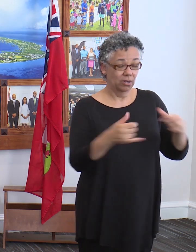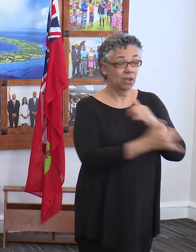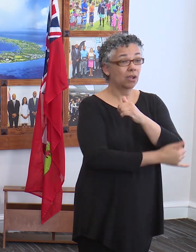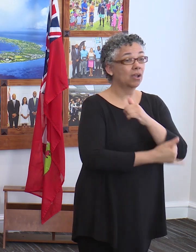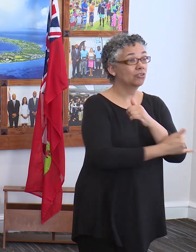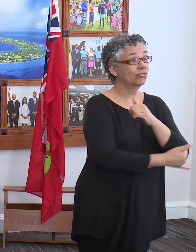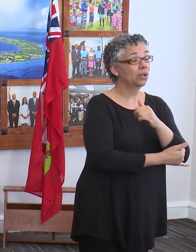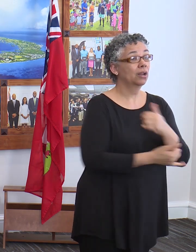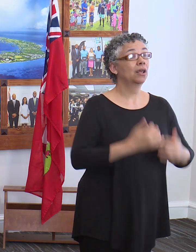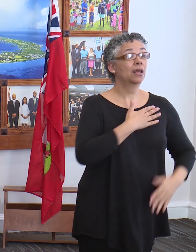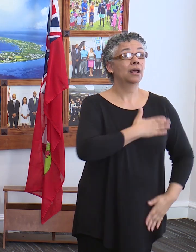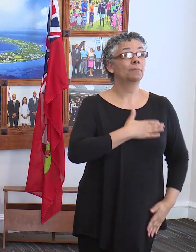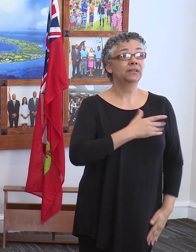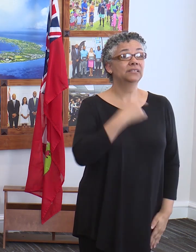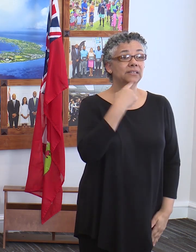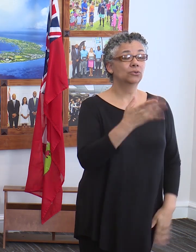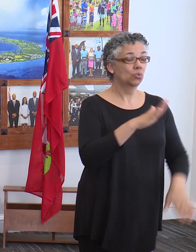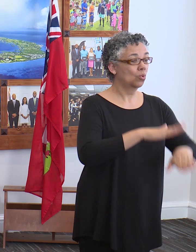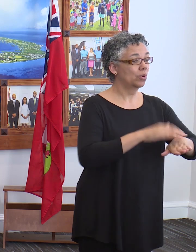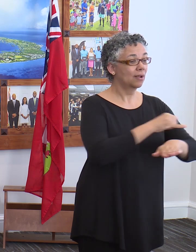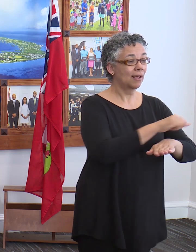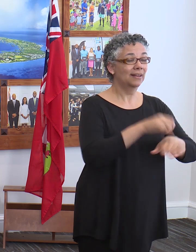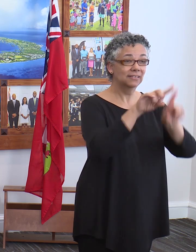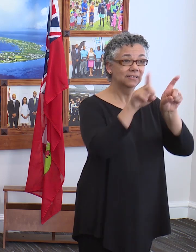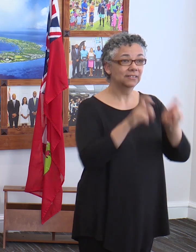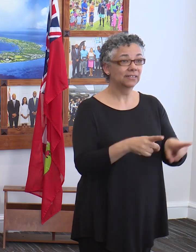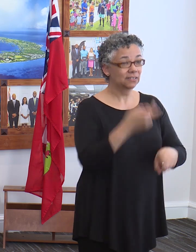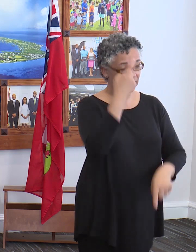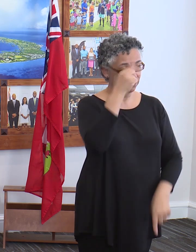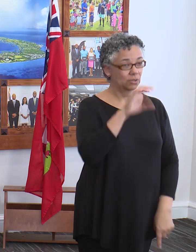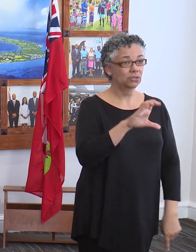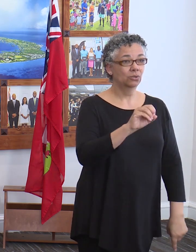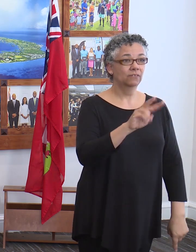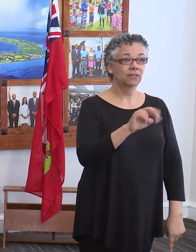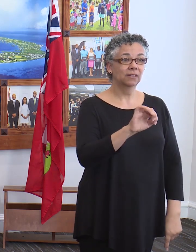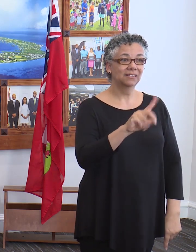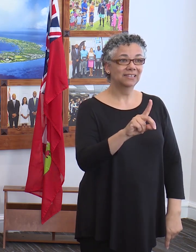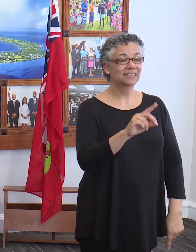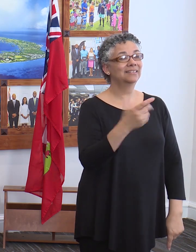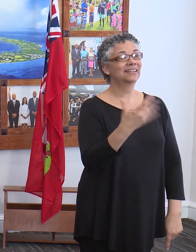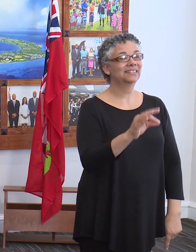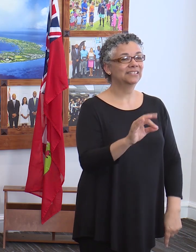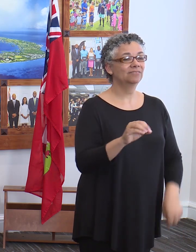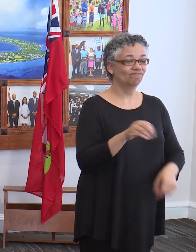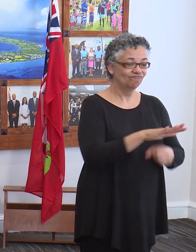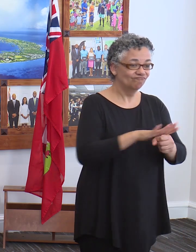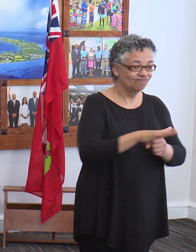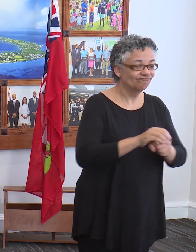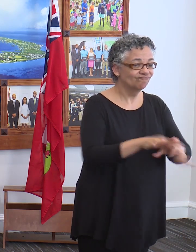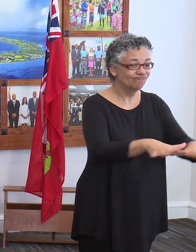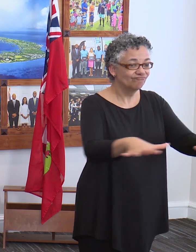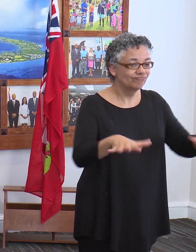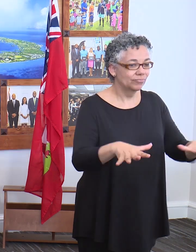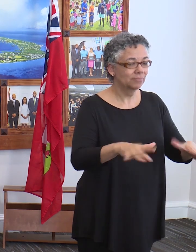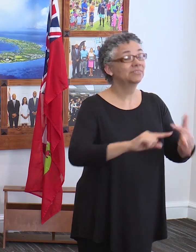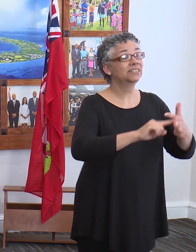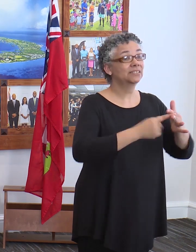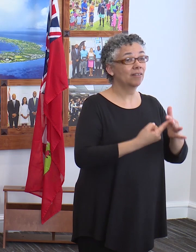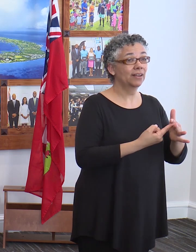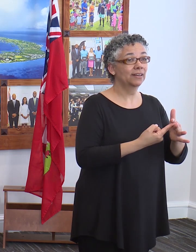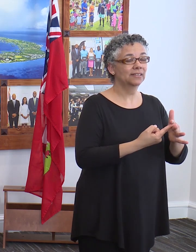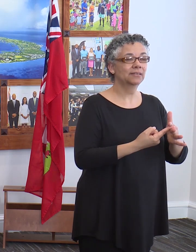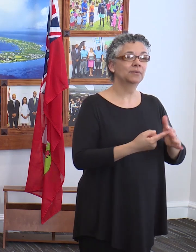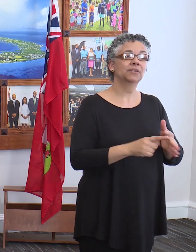pleased to announce that on-island testing for COVID-19 has commenced and they are being